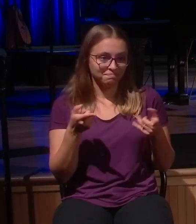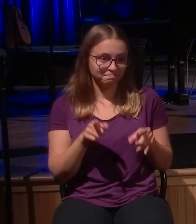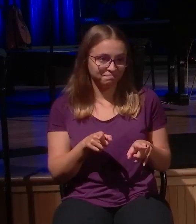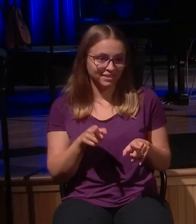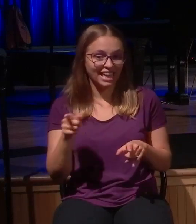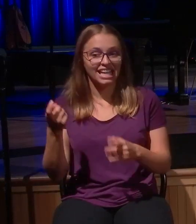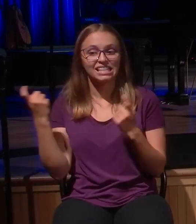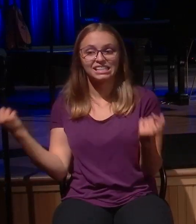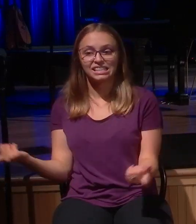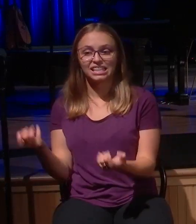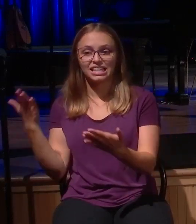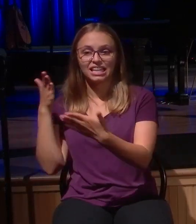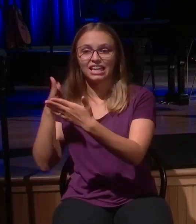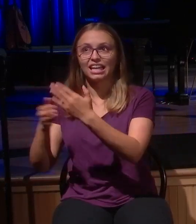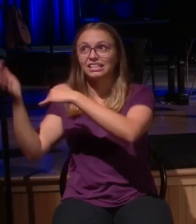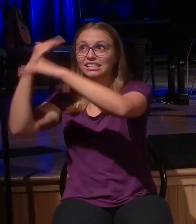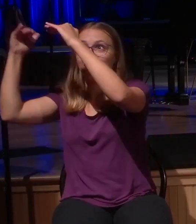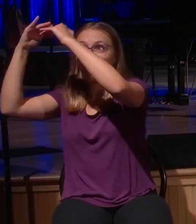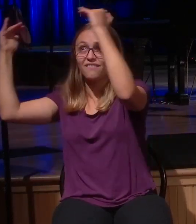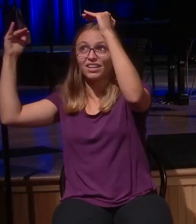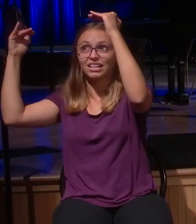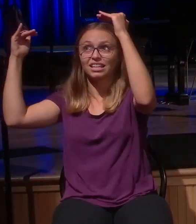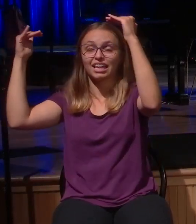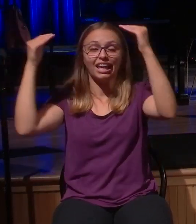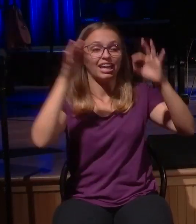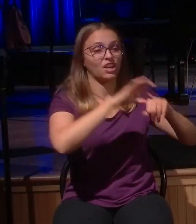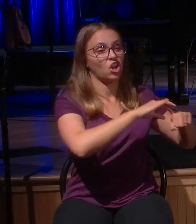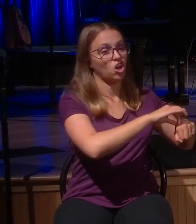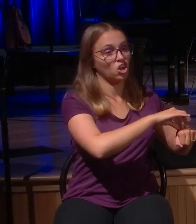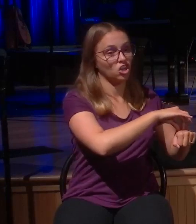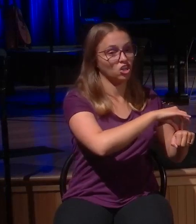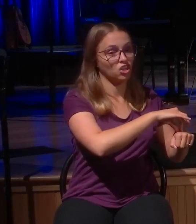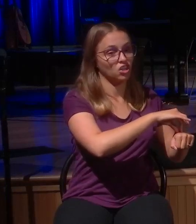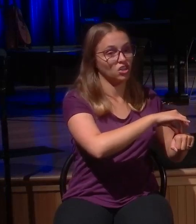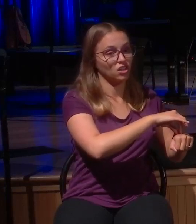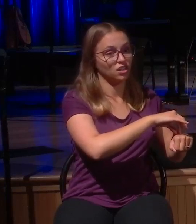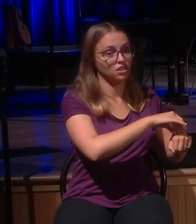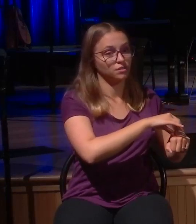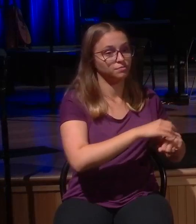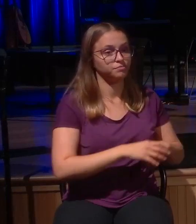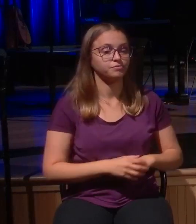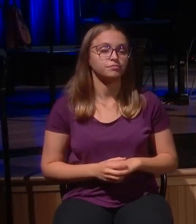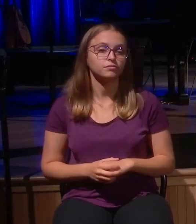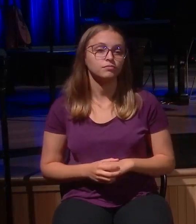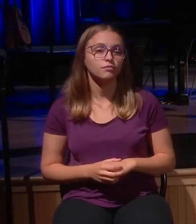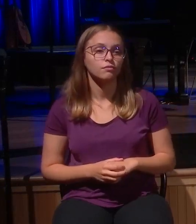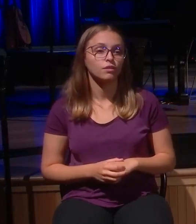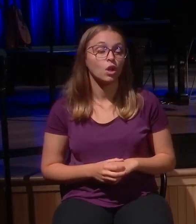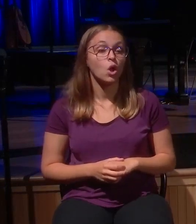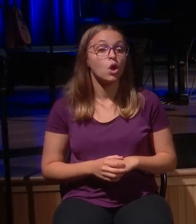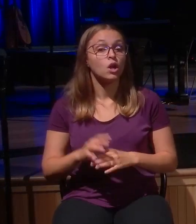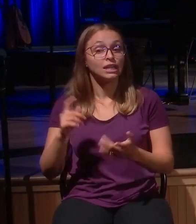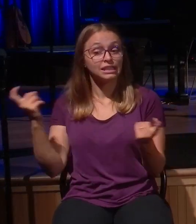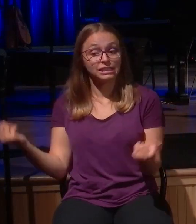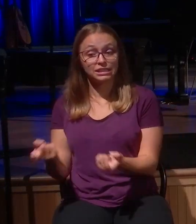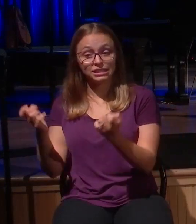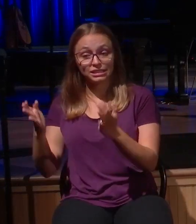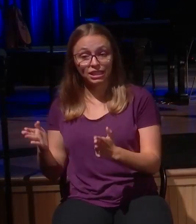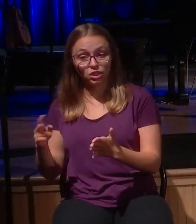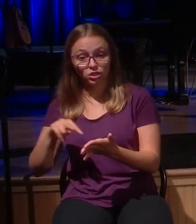seeks to be restored. What is the condition of sinners? Lost. What is the direction of prodigals? It is